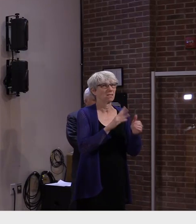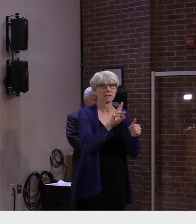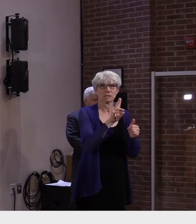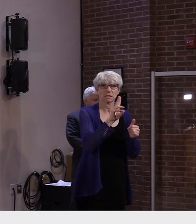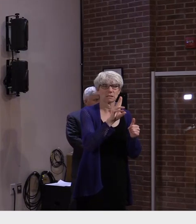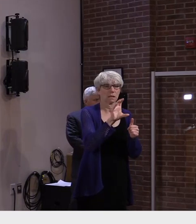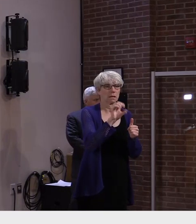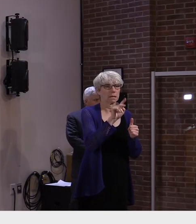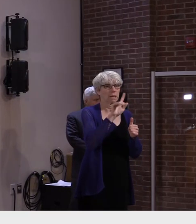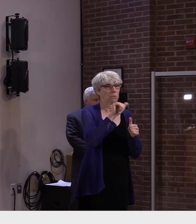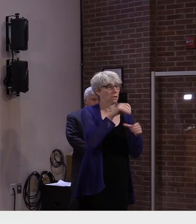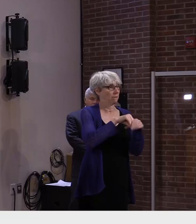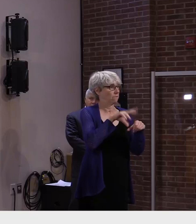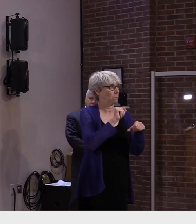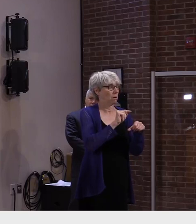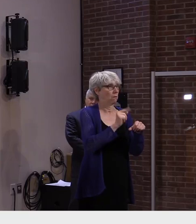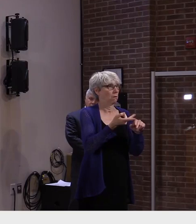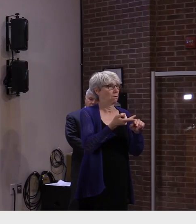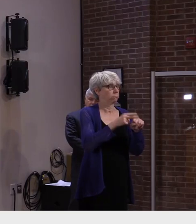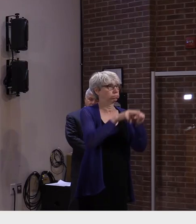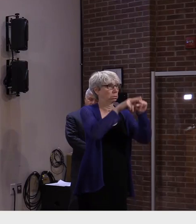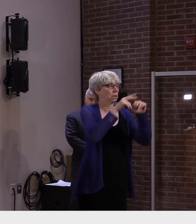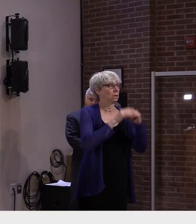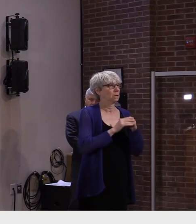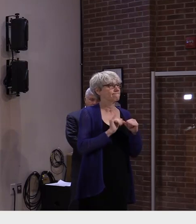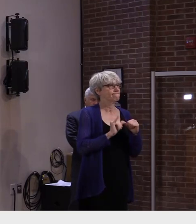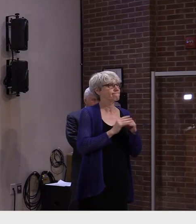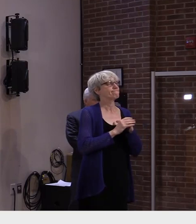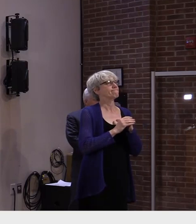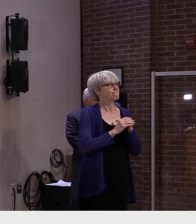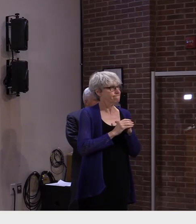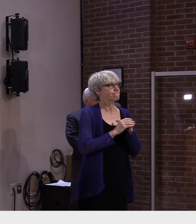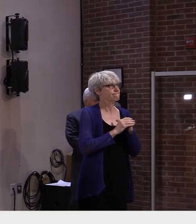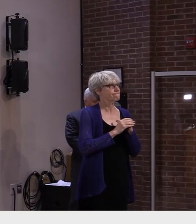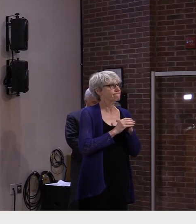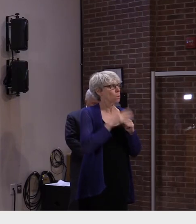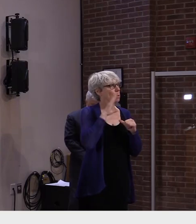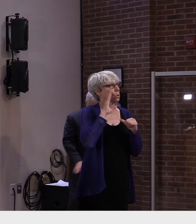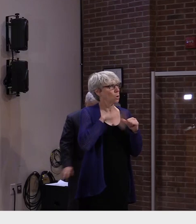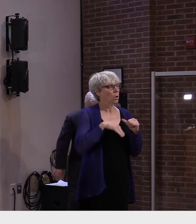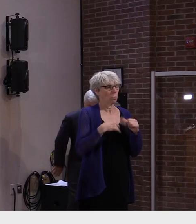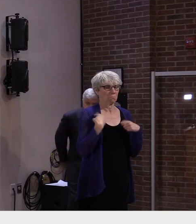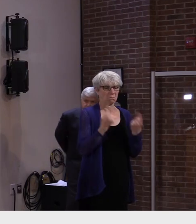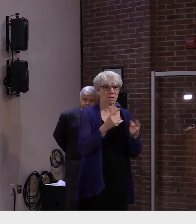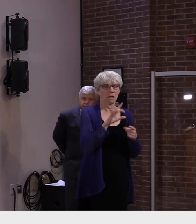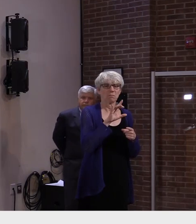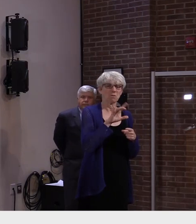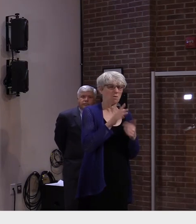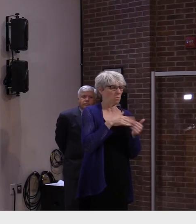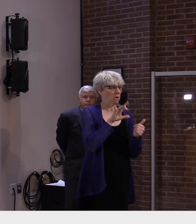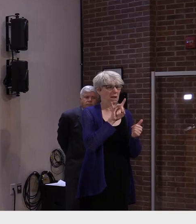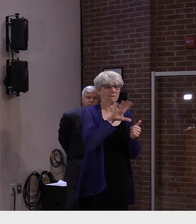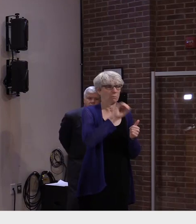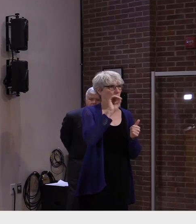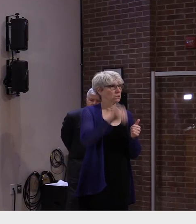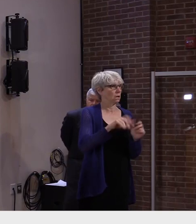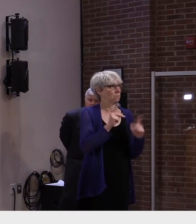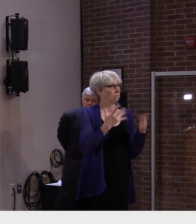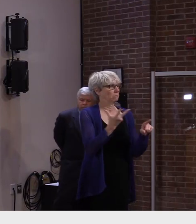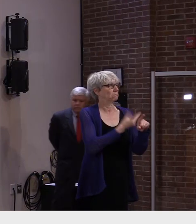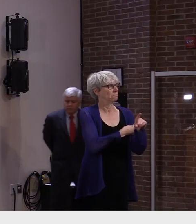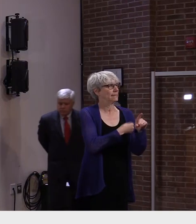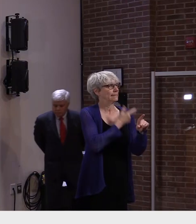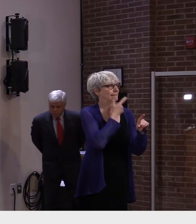And they're saying, hmm, we have 84.6% of at least a first shot. Should we go back to